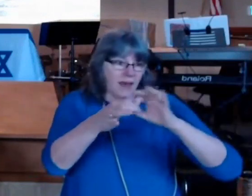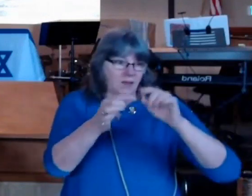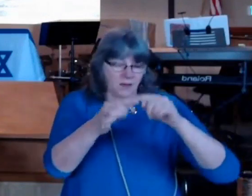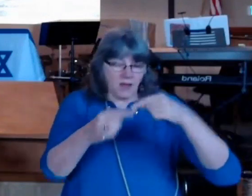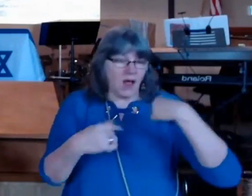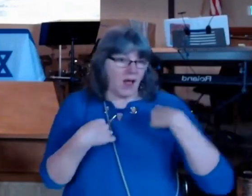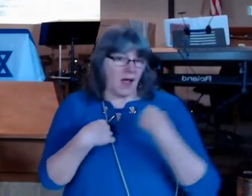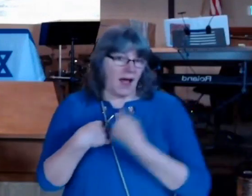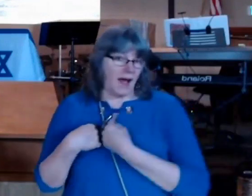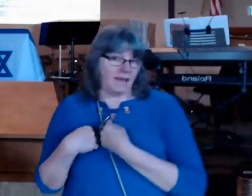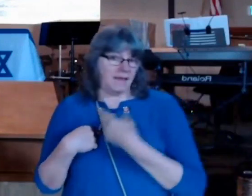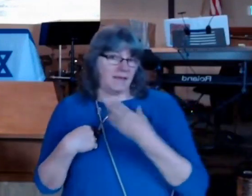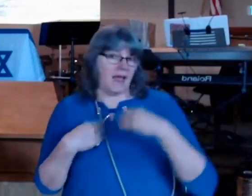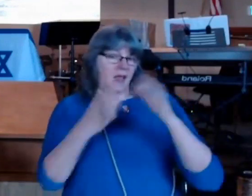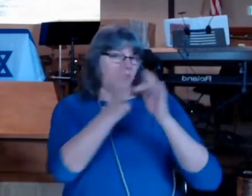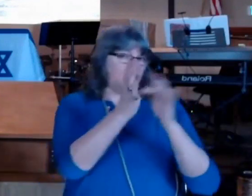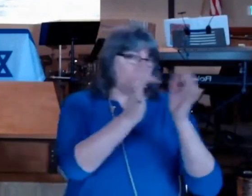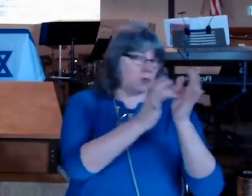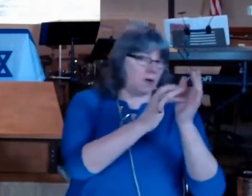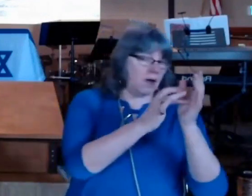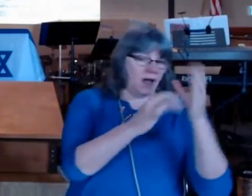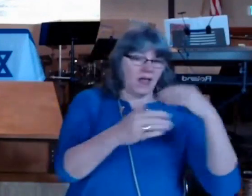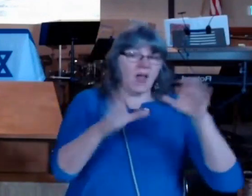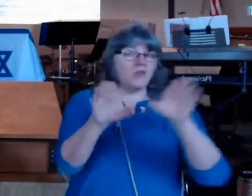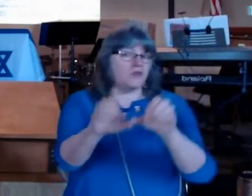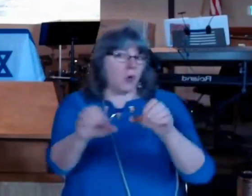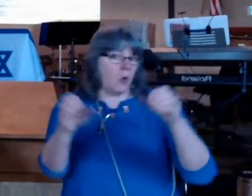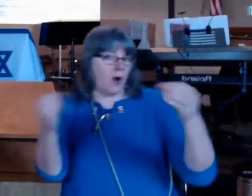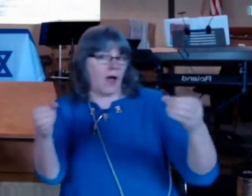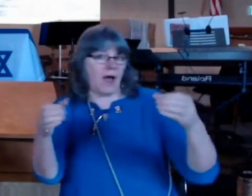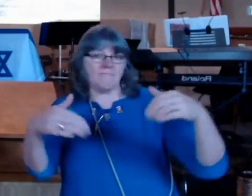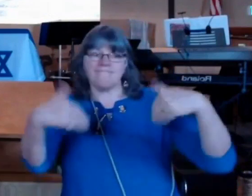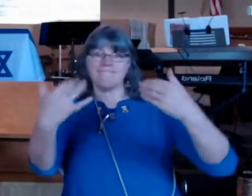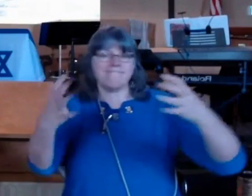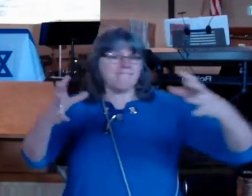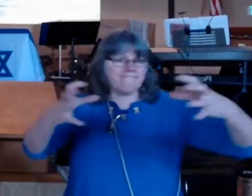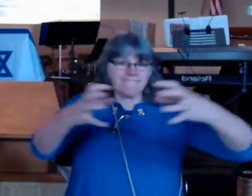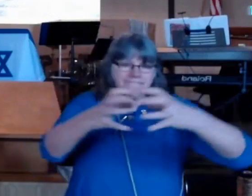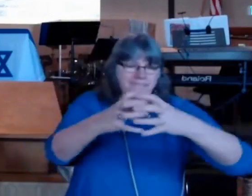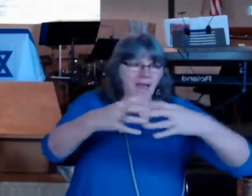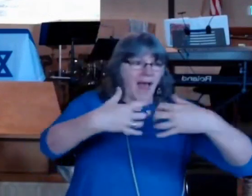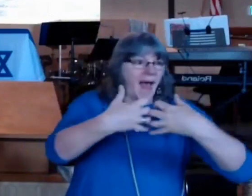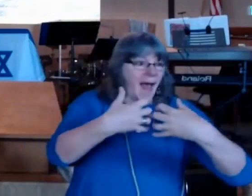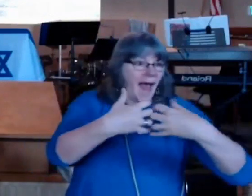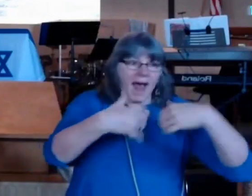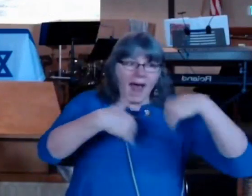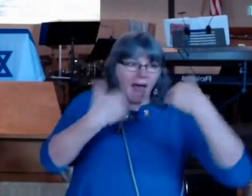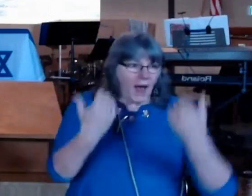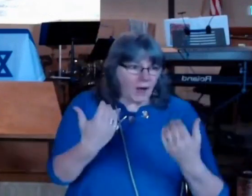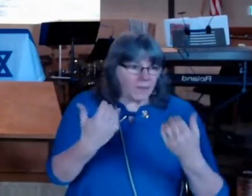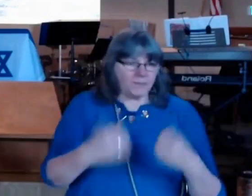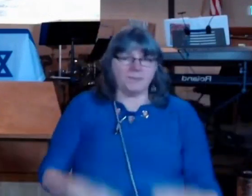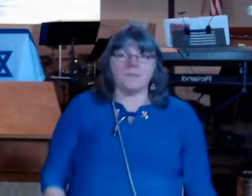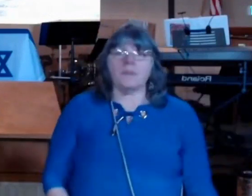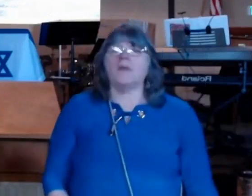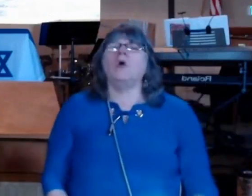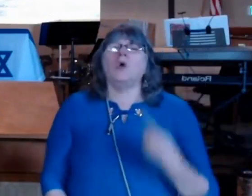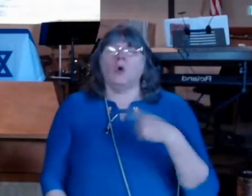and when we read the instructions in Leviticus we are taught about distinction